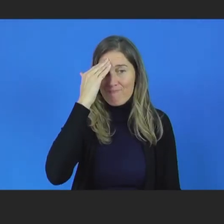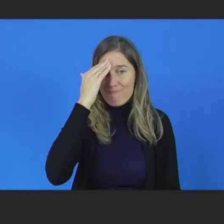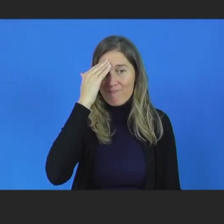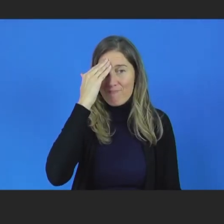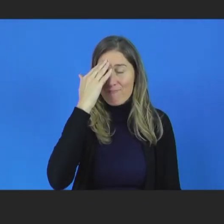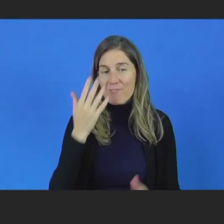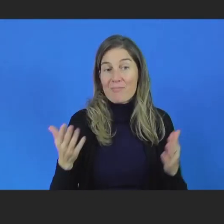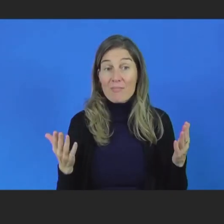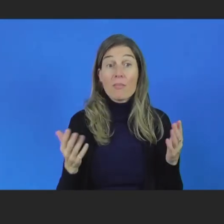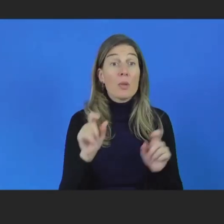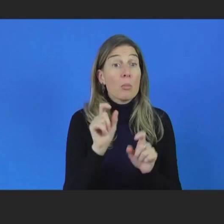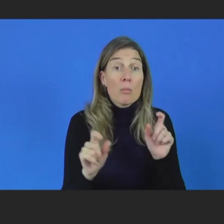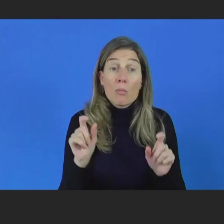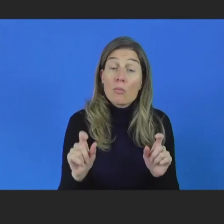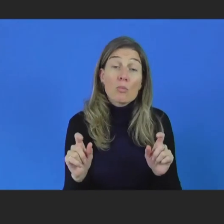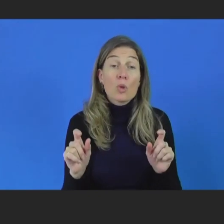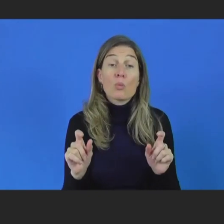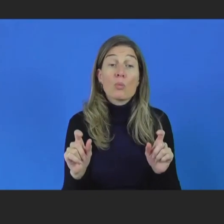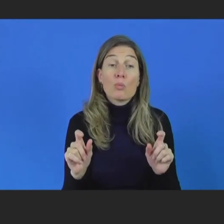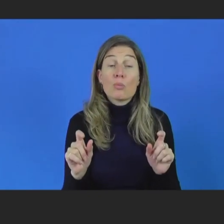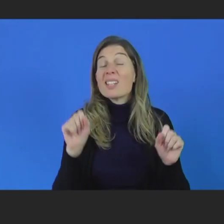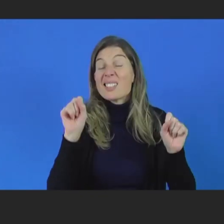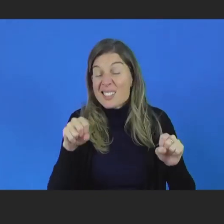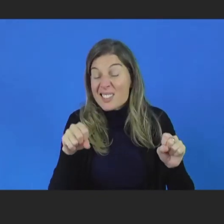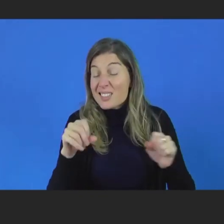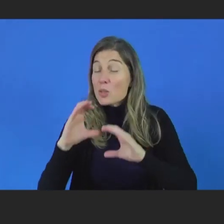different means of communicating and.